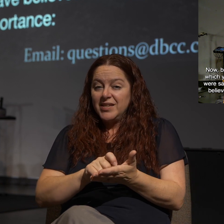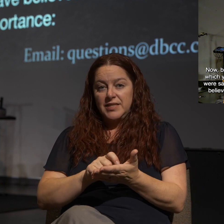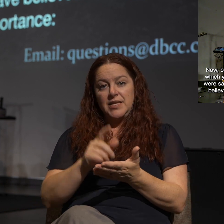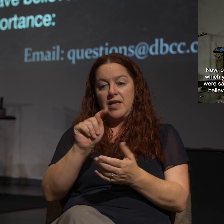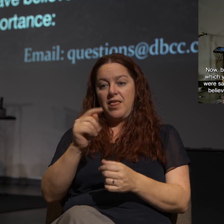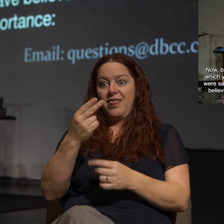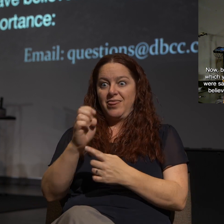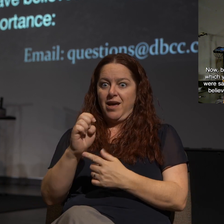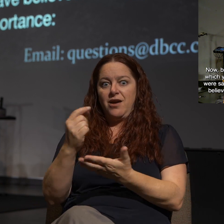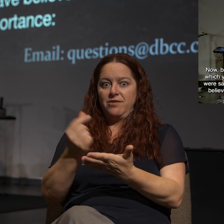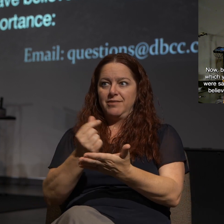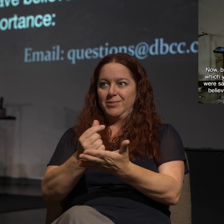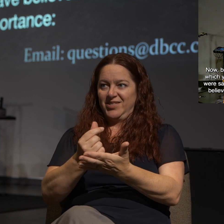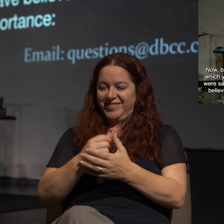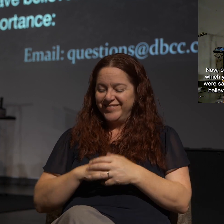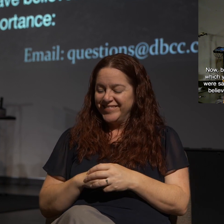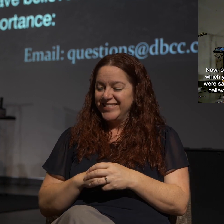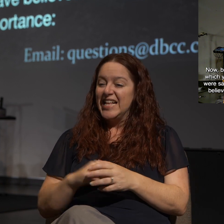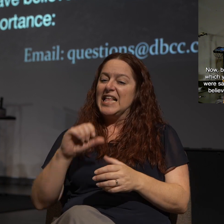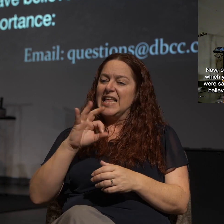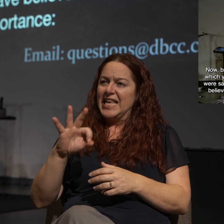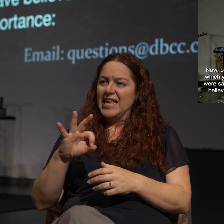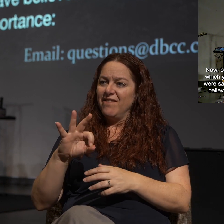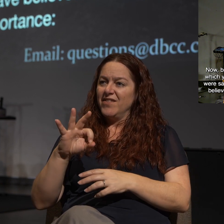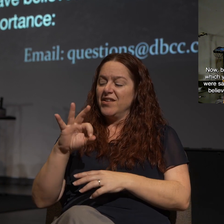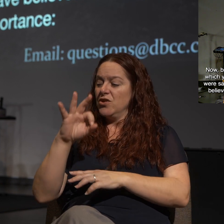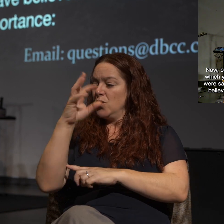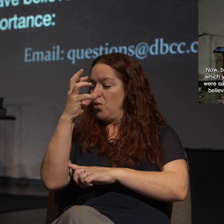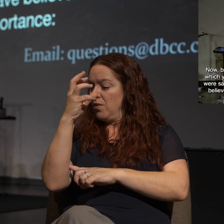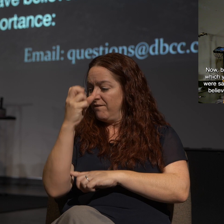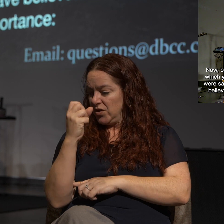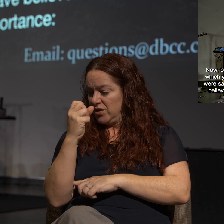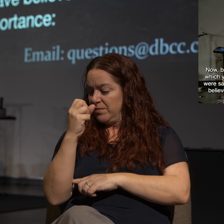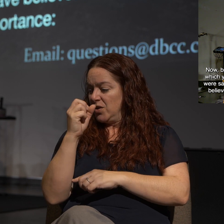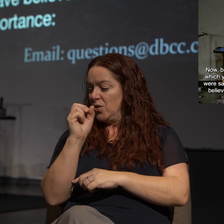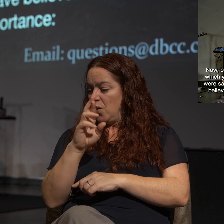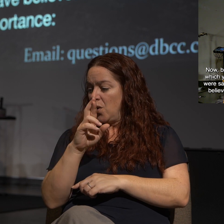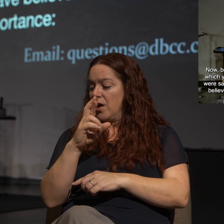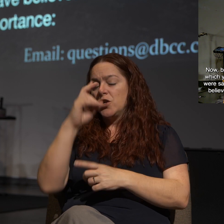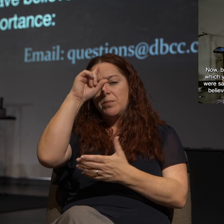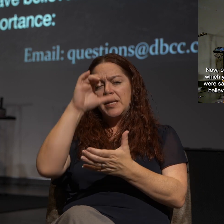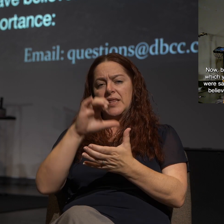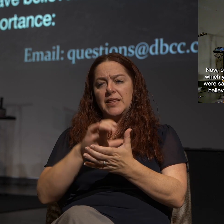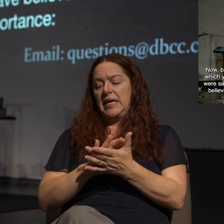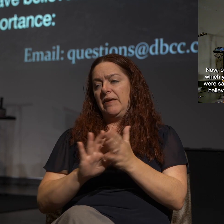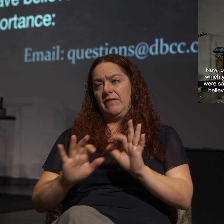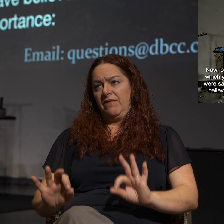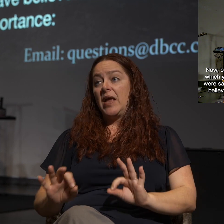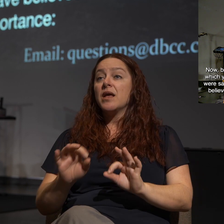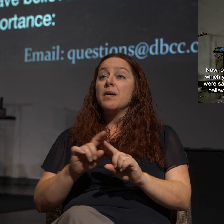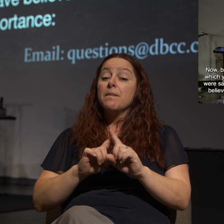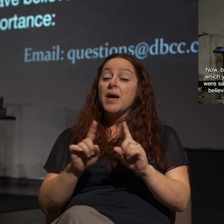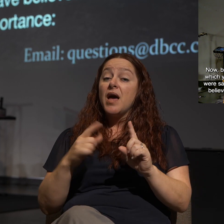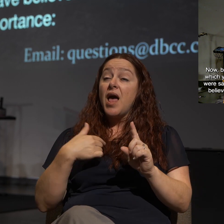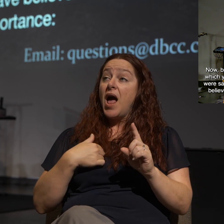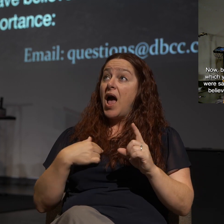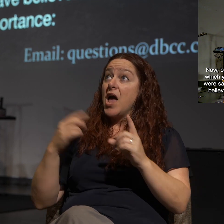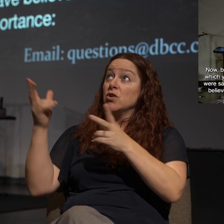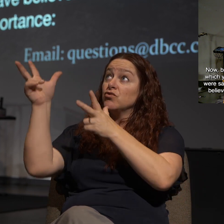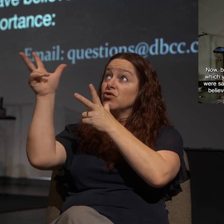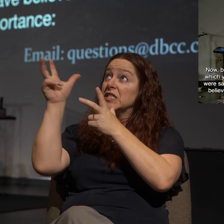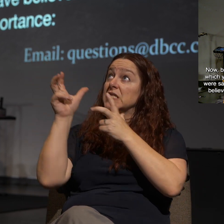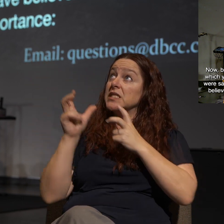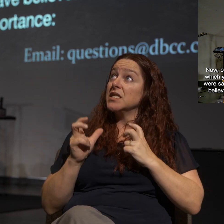gospel. If you hold firmly to the word I preach to you, otherwise you have believed in vain. And then I love what Paul says here, for what I received.